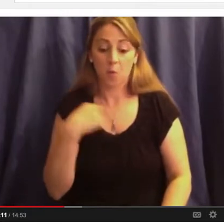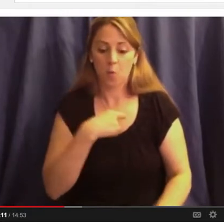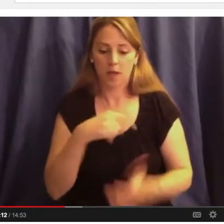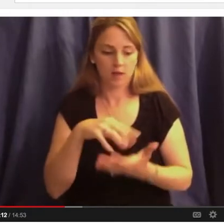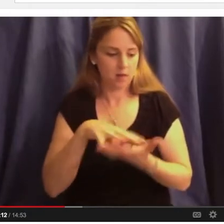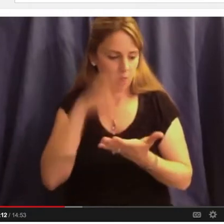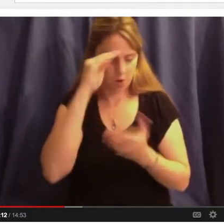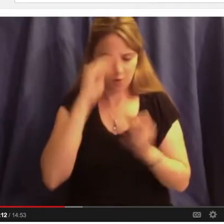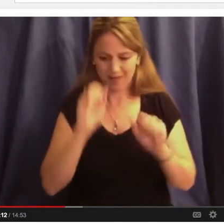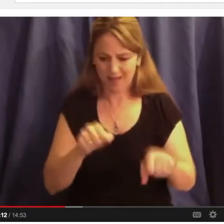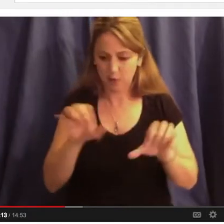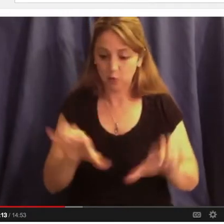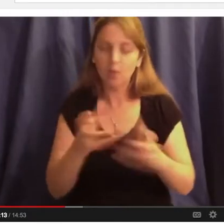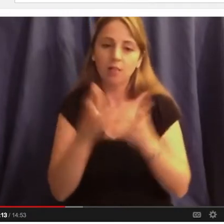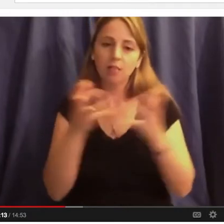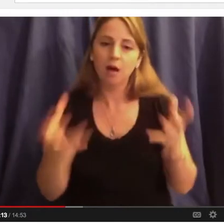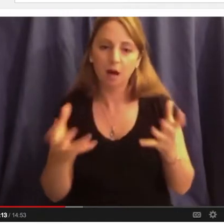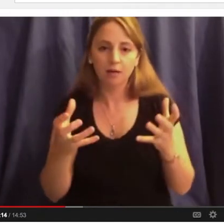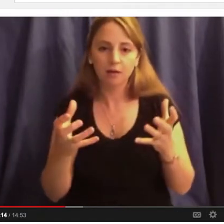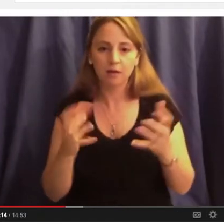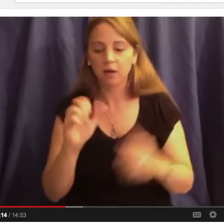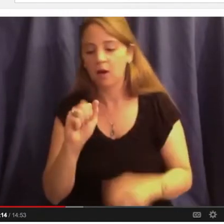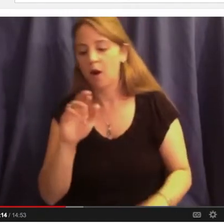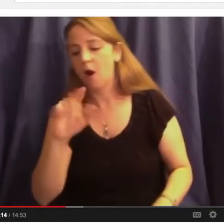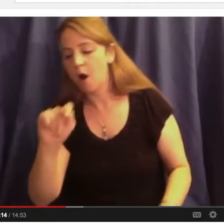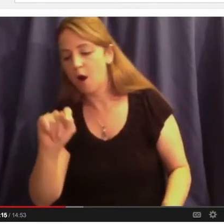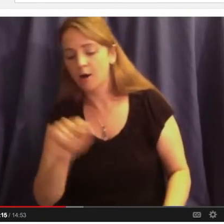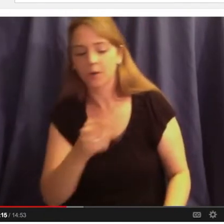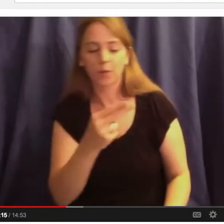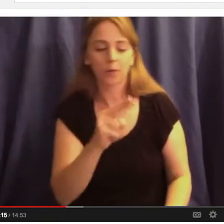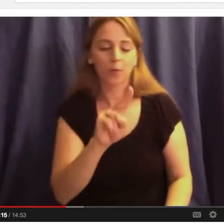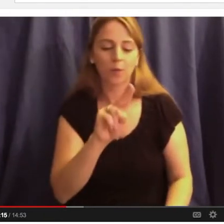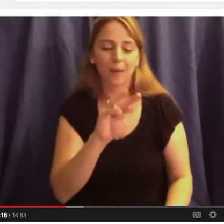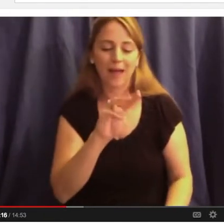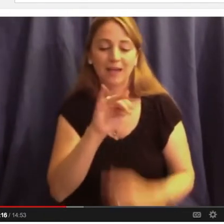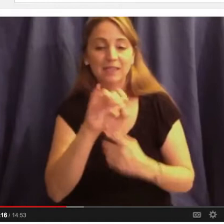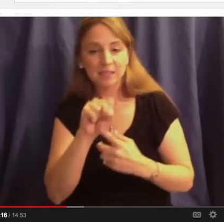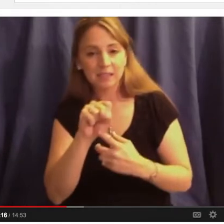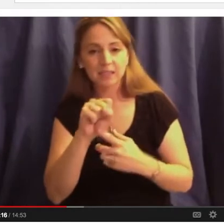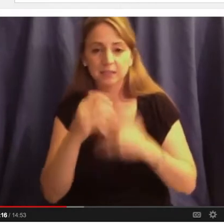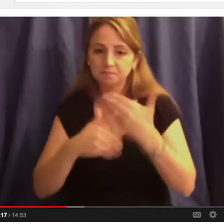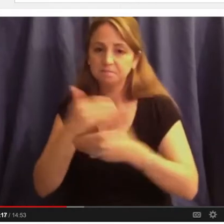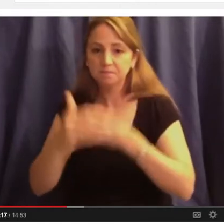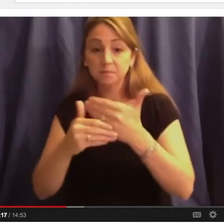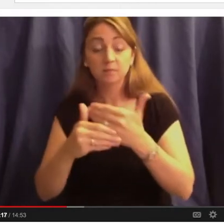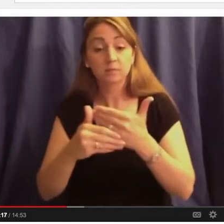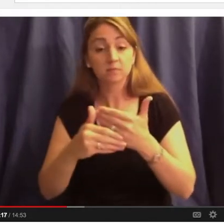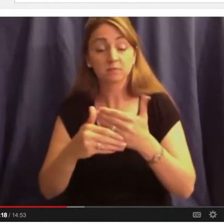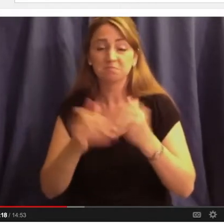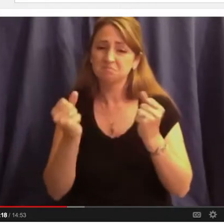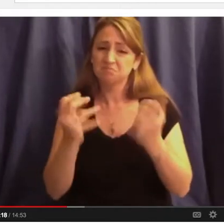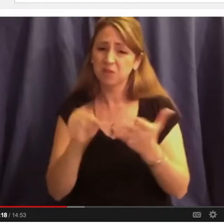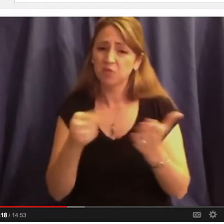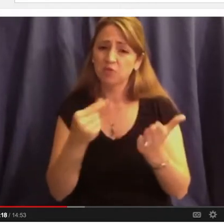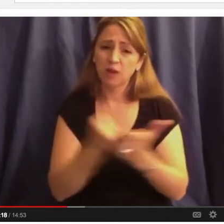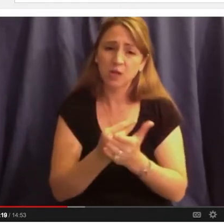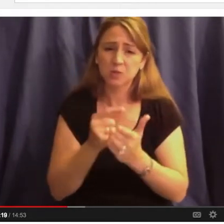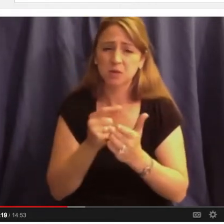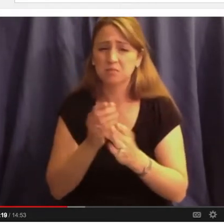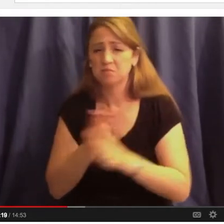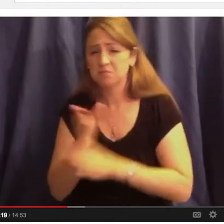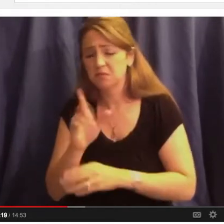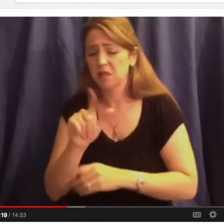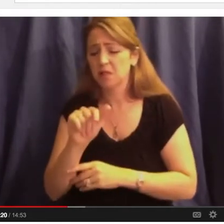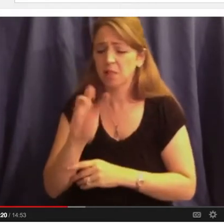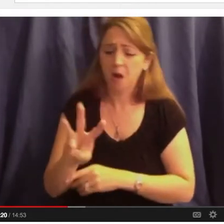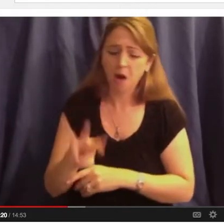arts and humanities and social sciences. So we began to work on that years in the 60s, and we produced a number of people in law all the way to the humanities.